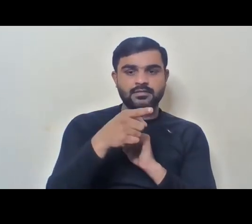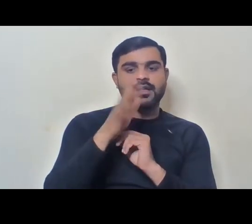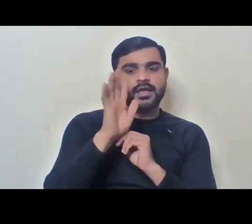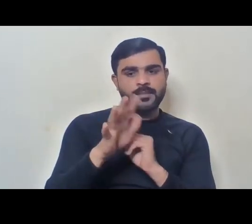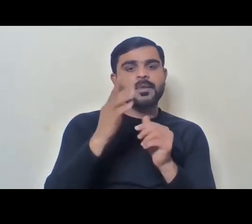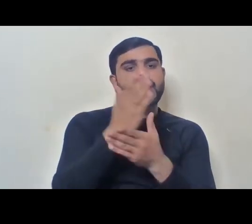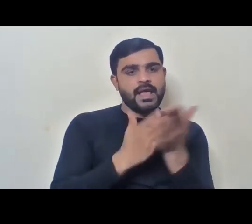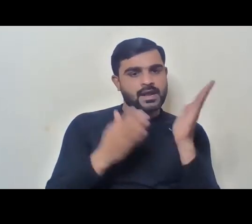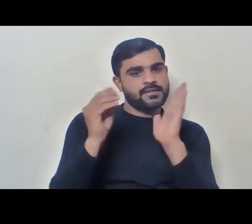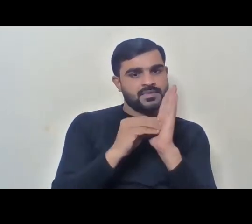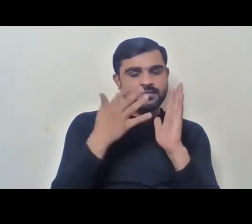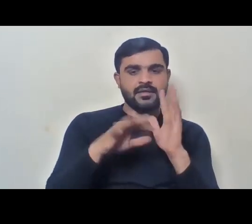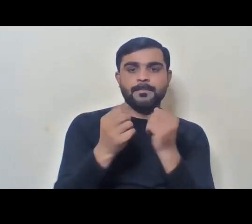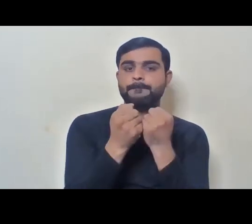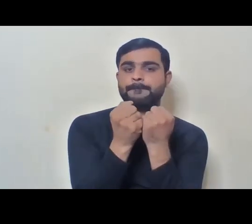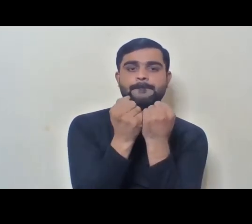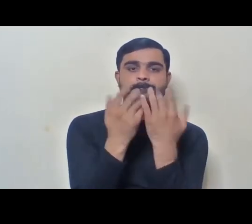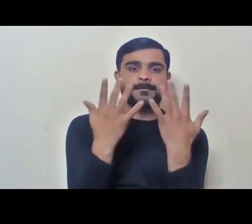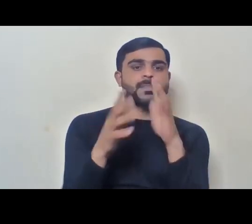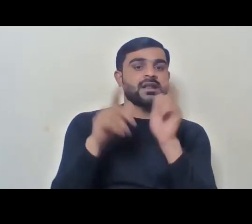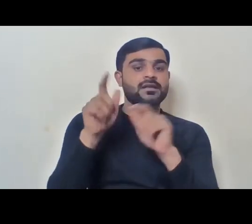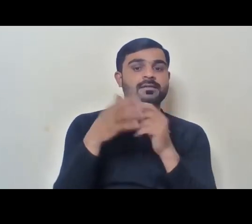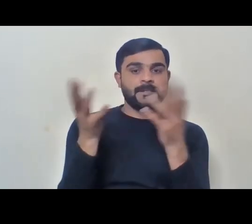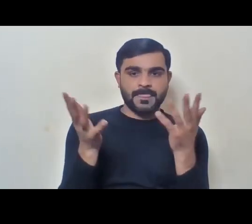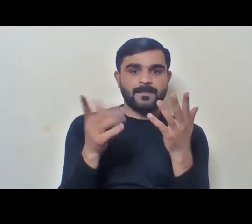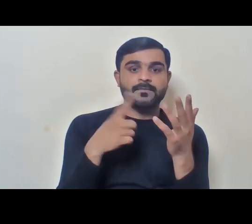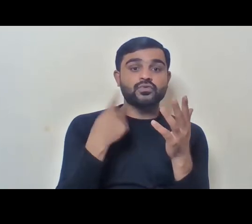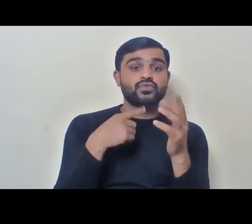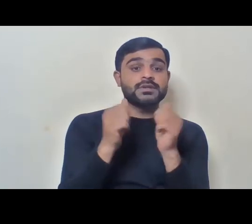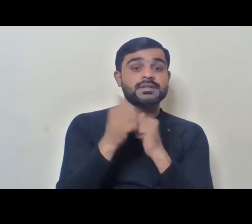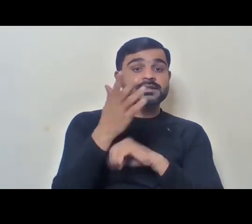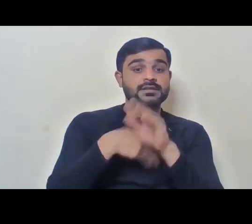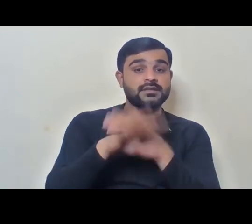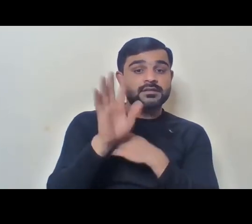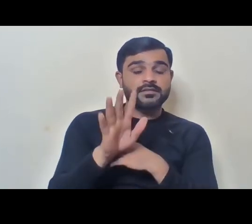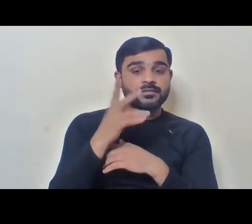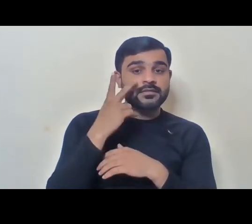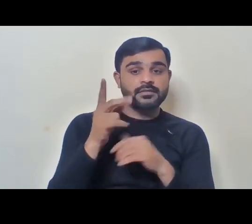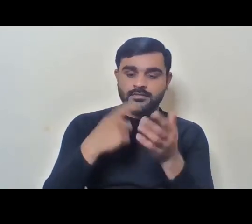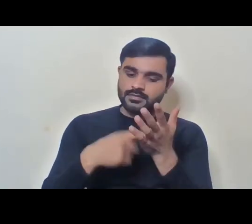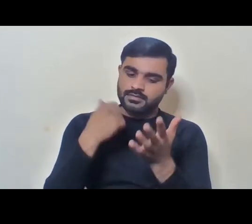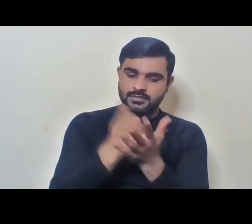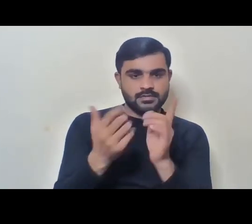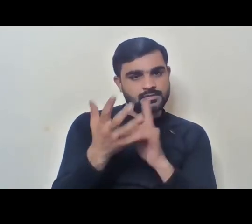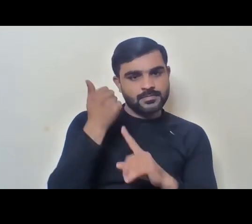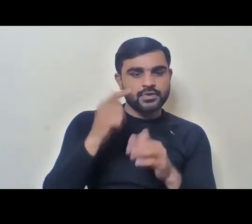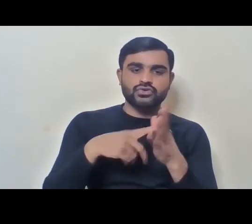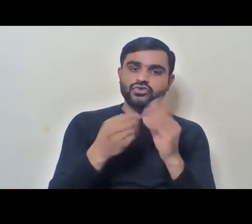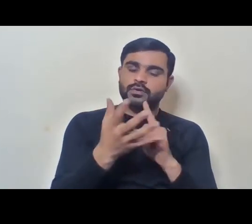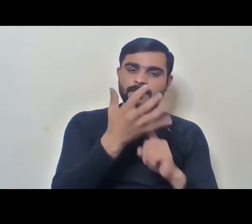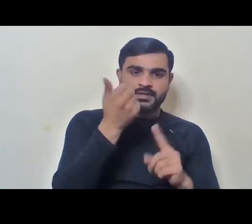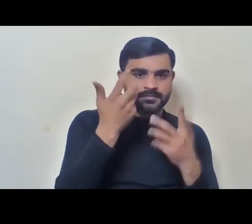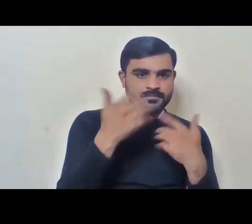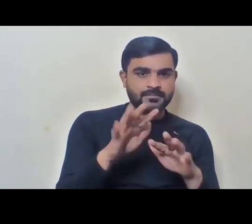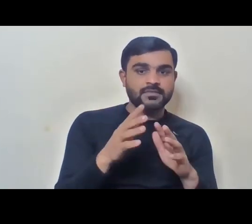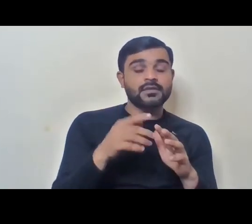the act. Now, many people with disabilities, they, once they get the reservation, they get employment. Then